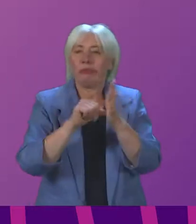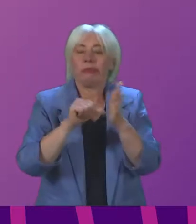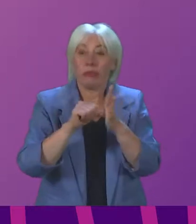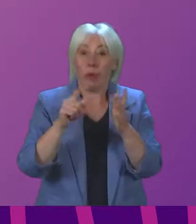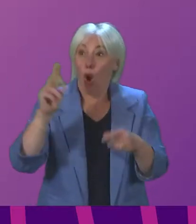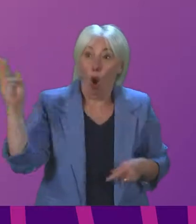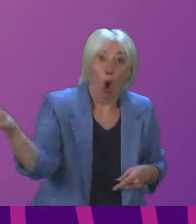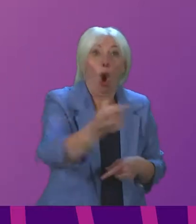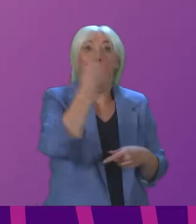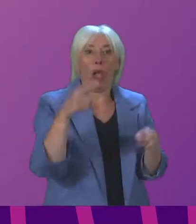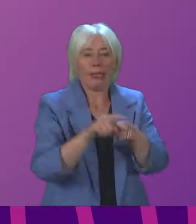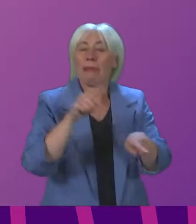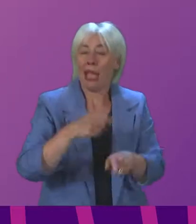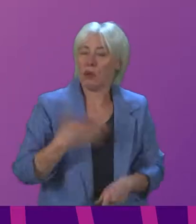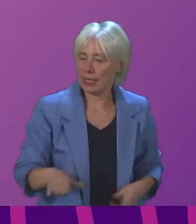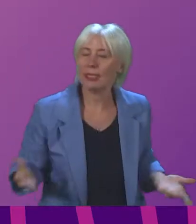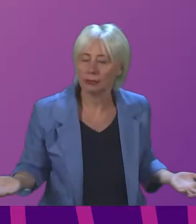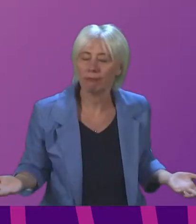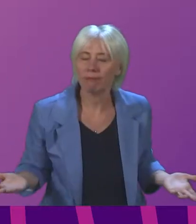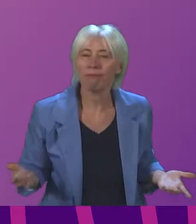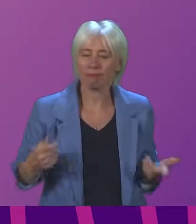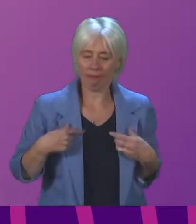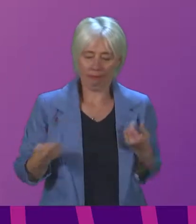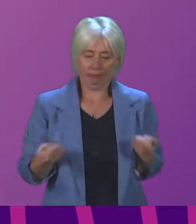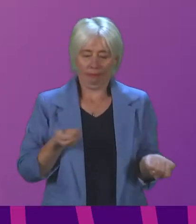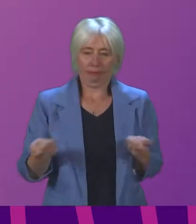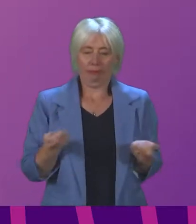same time. As the Convener of the Rural Affairs,